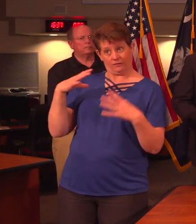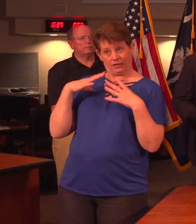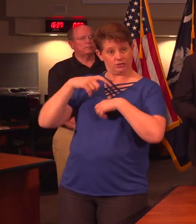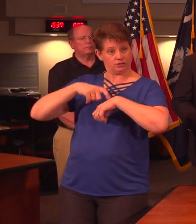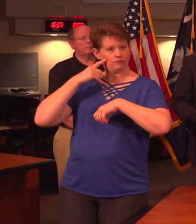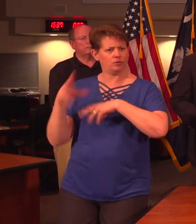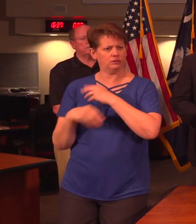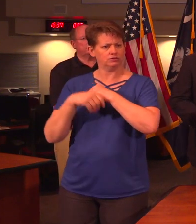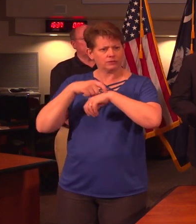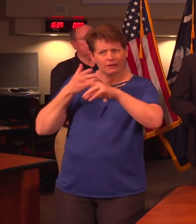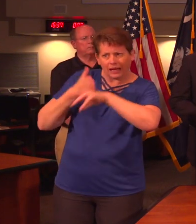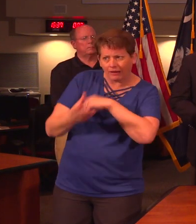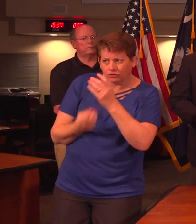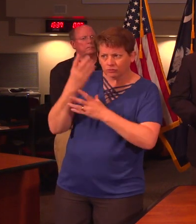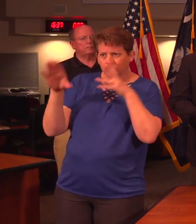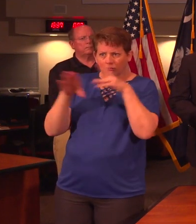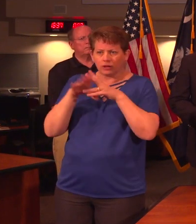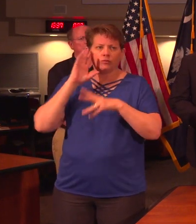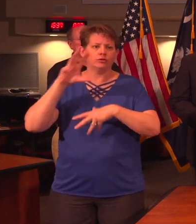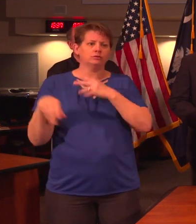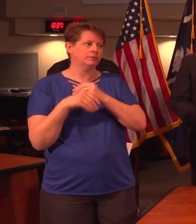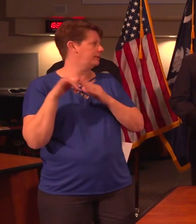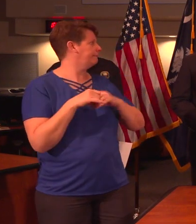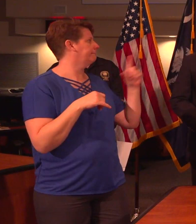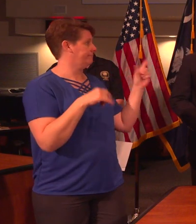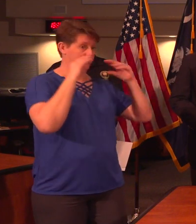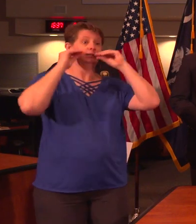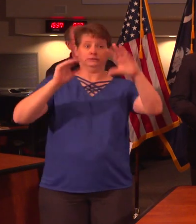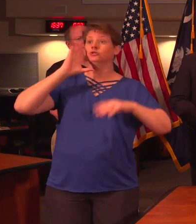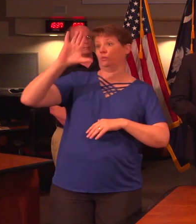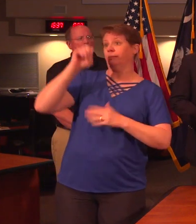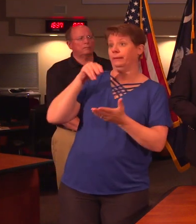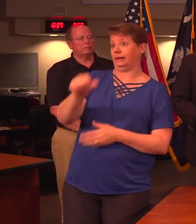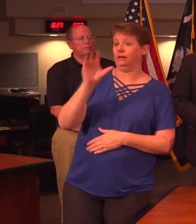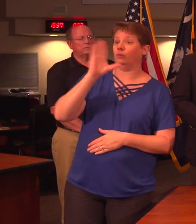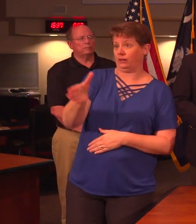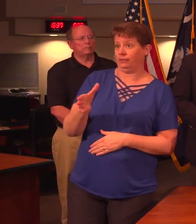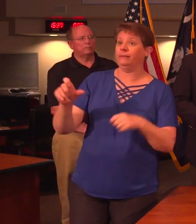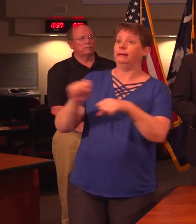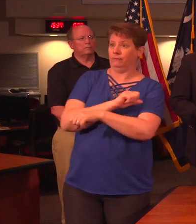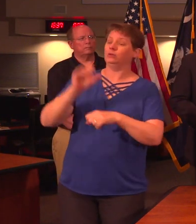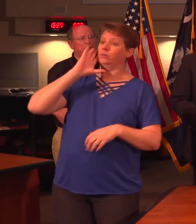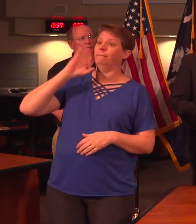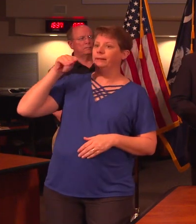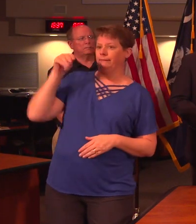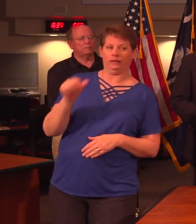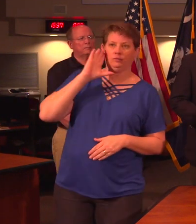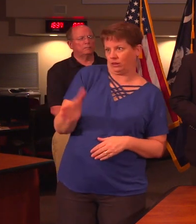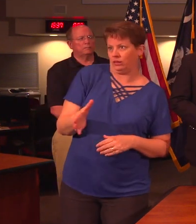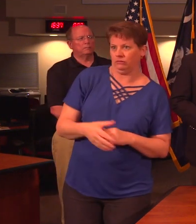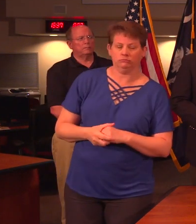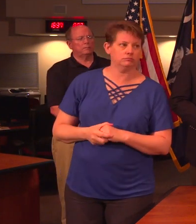for that additional time after spring break, or will you guys supplement that? Teachers are going to be paid. Employees are going to be paid.